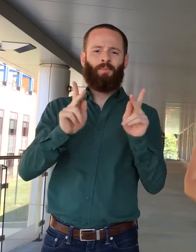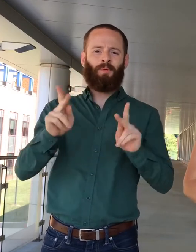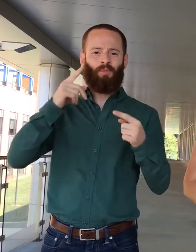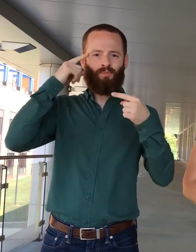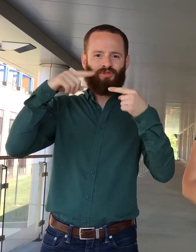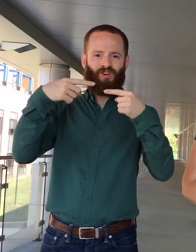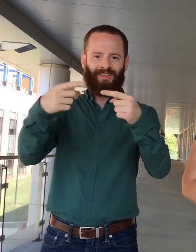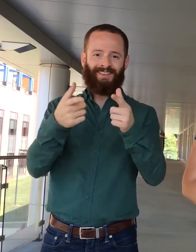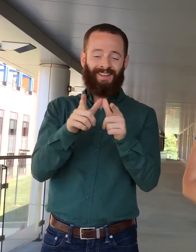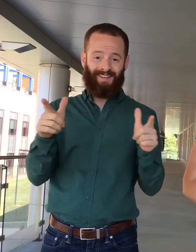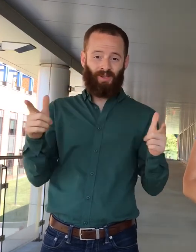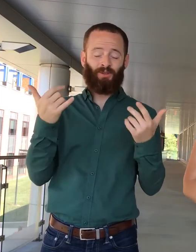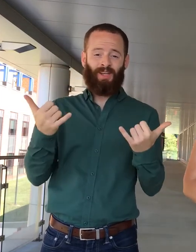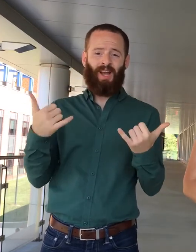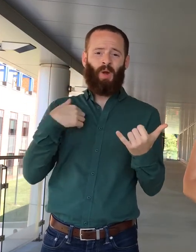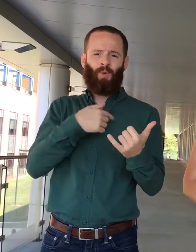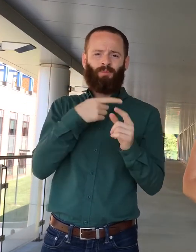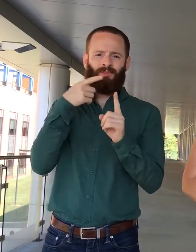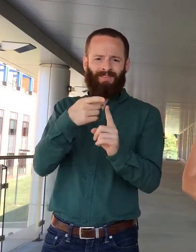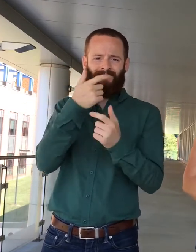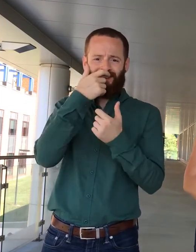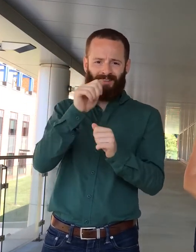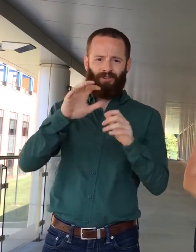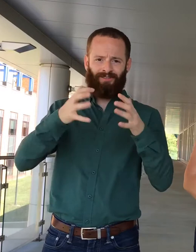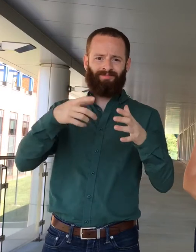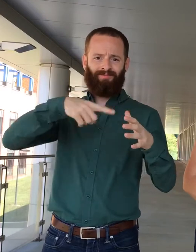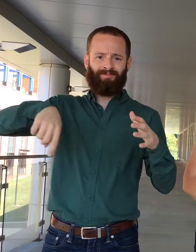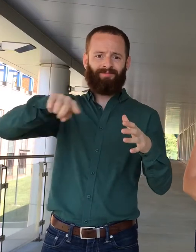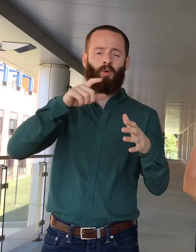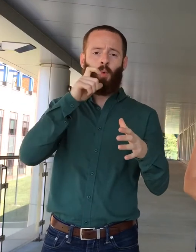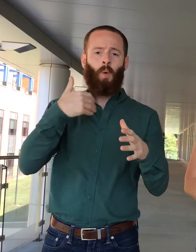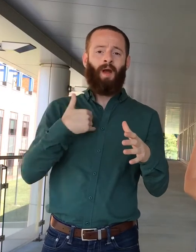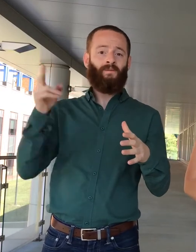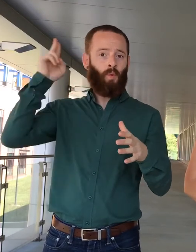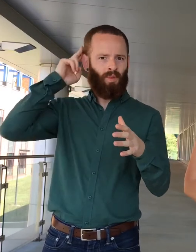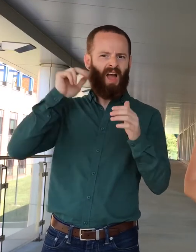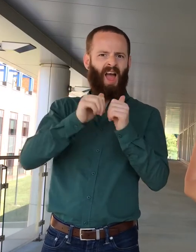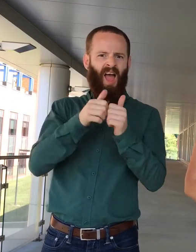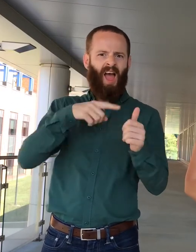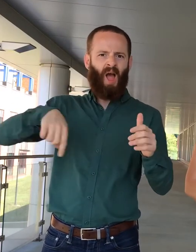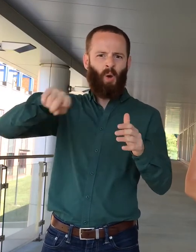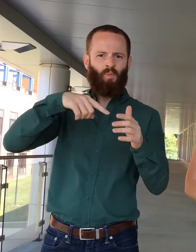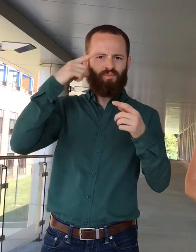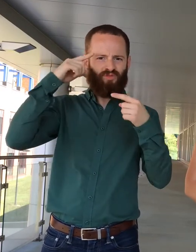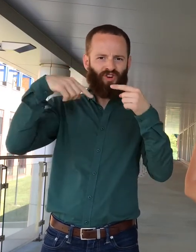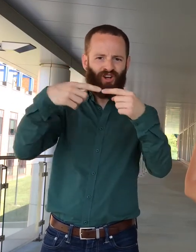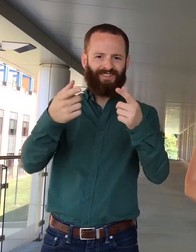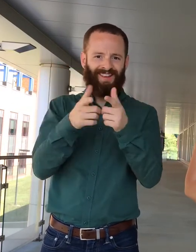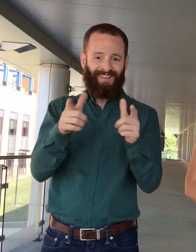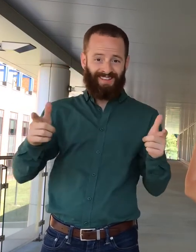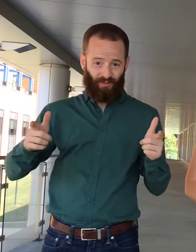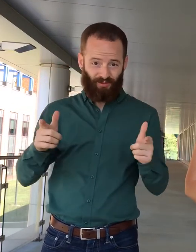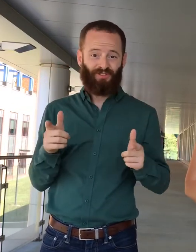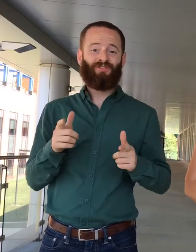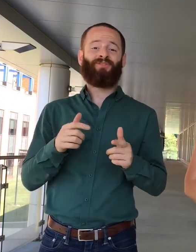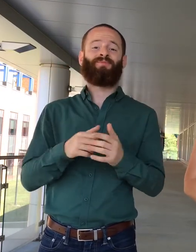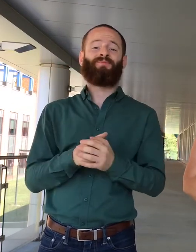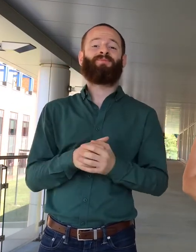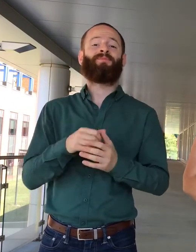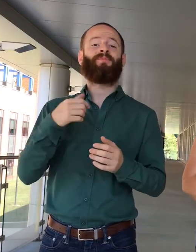studying how the brain processes language. Right now, we're specifically curious about how people with cochlear implants process language. We use